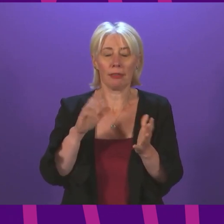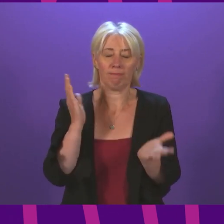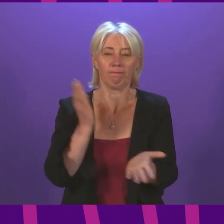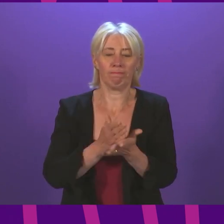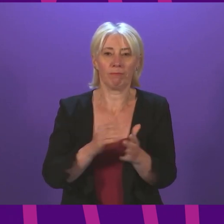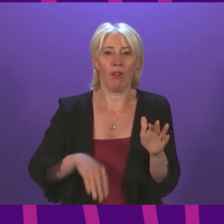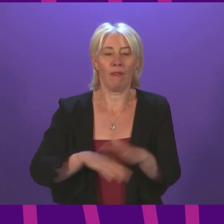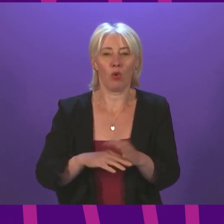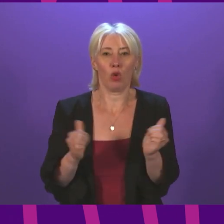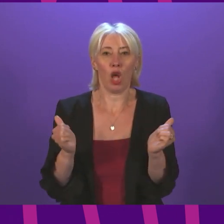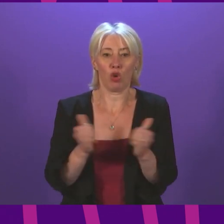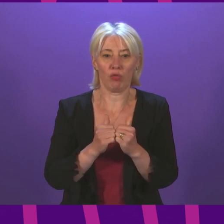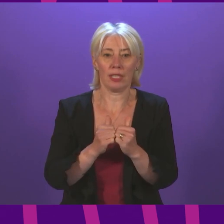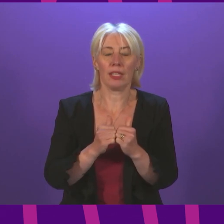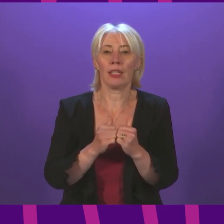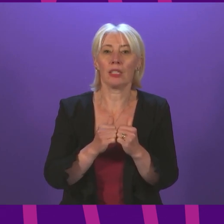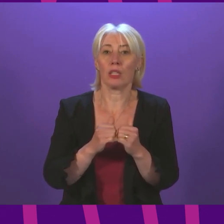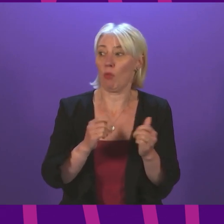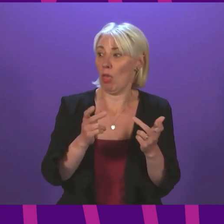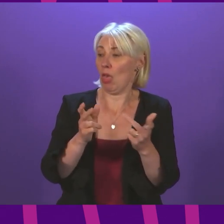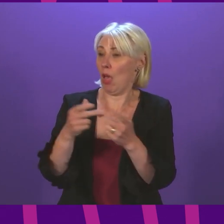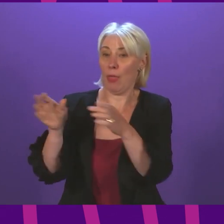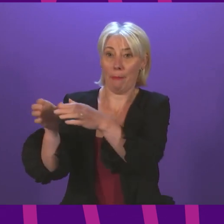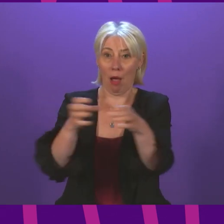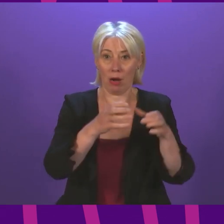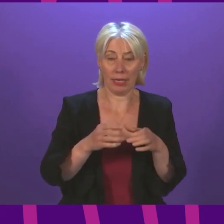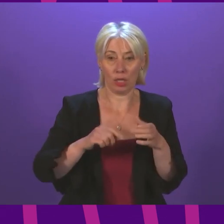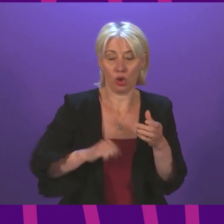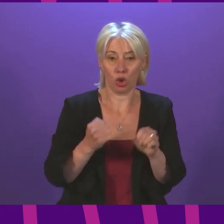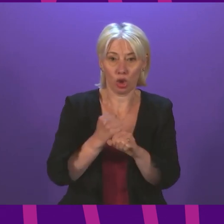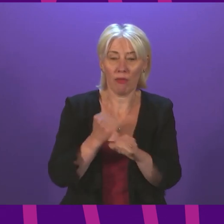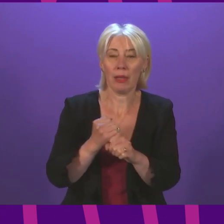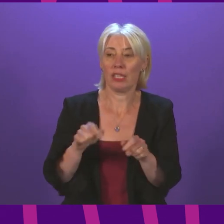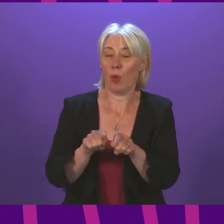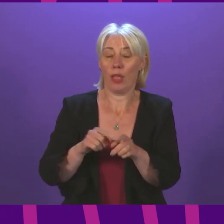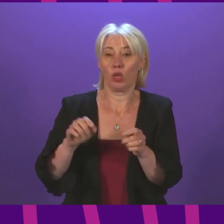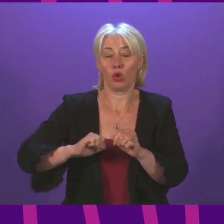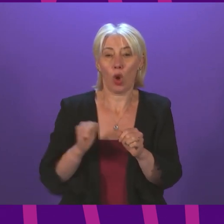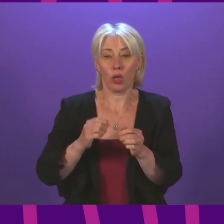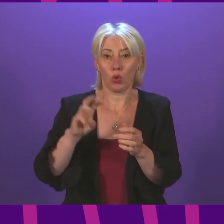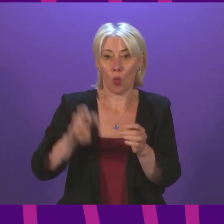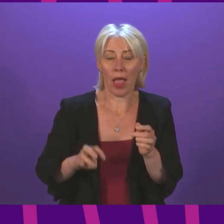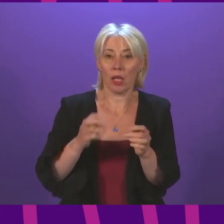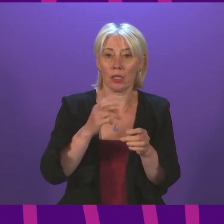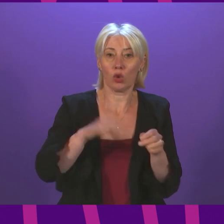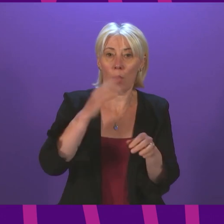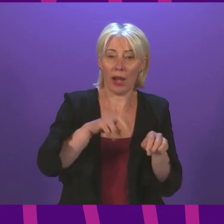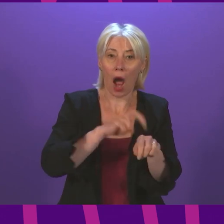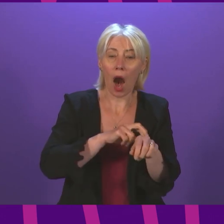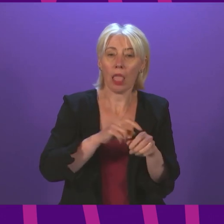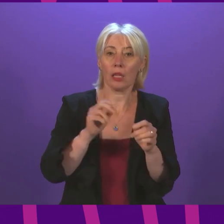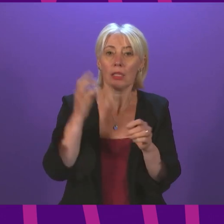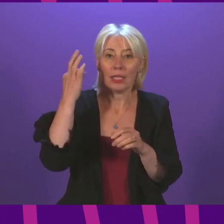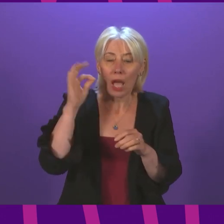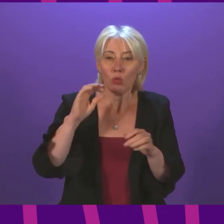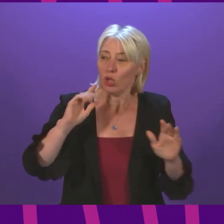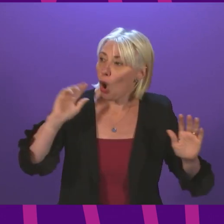agreement with opposition parties across the UK, as well as governments in Scotland, Wales and Northern Ireland, alongside many councils who see